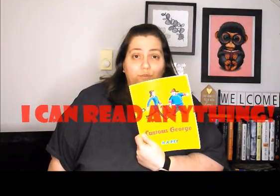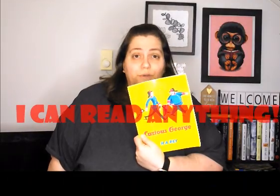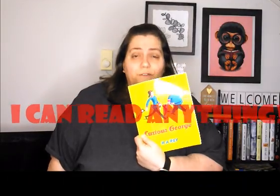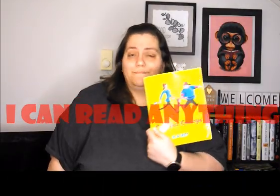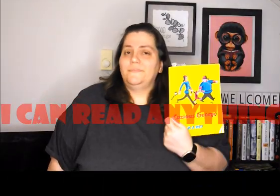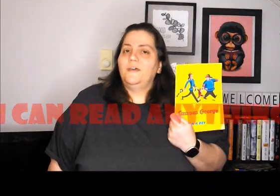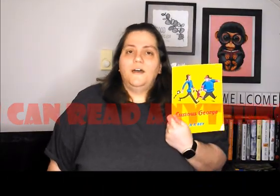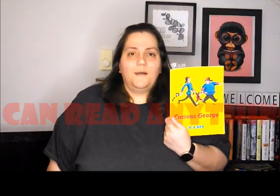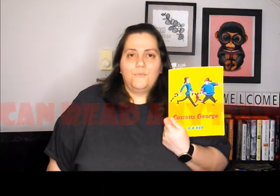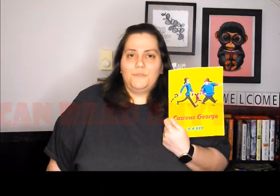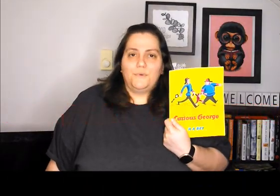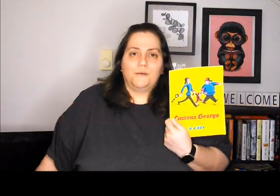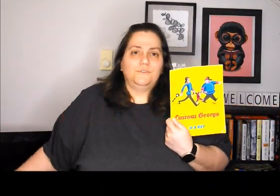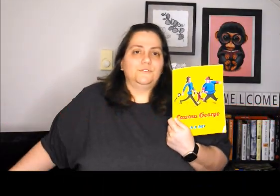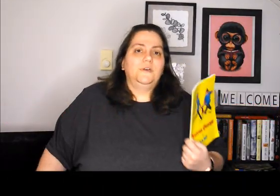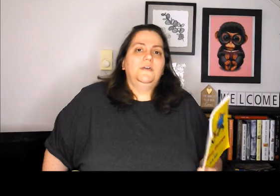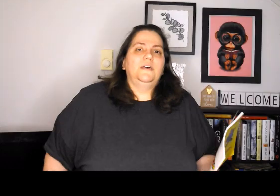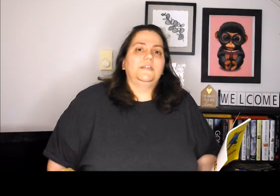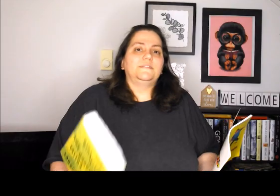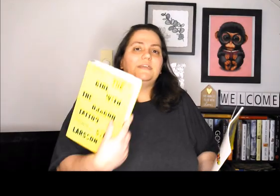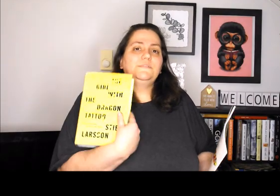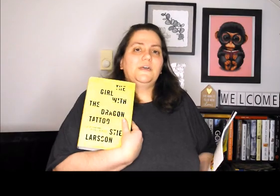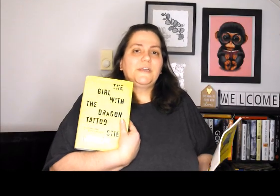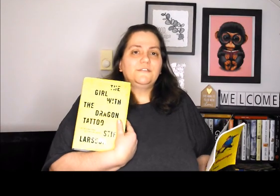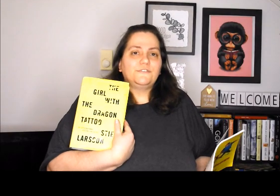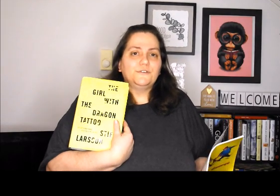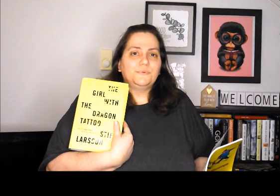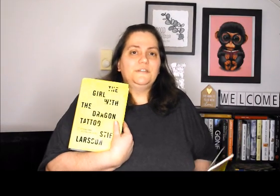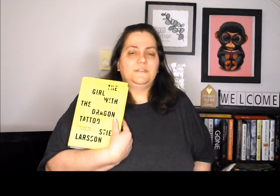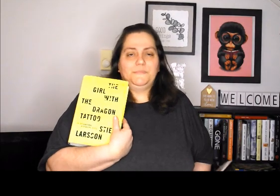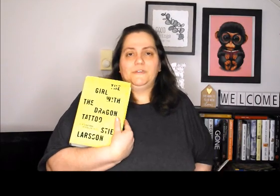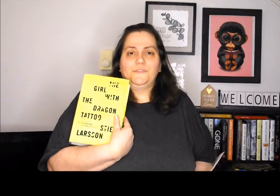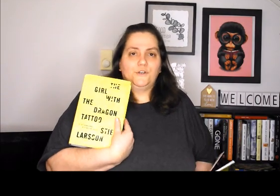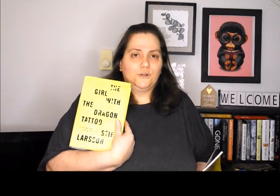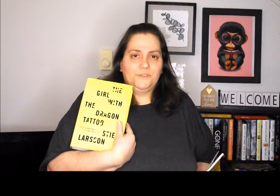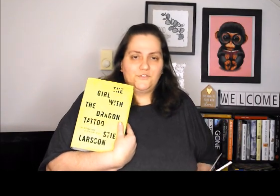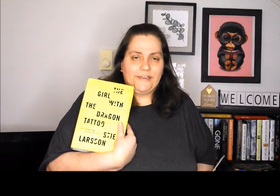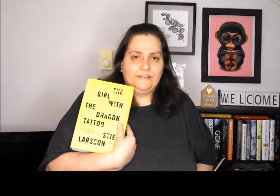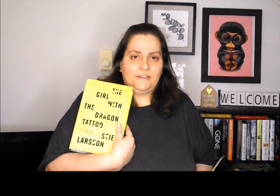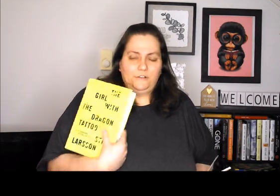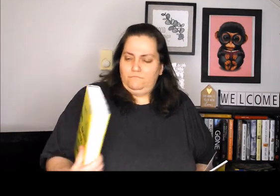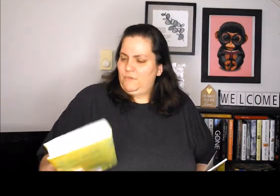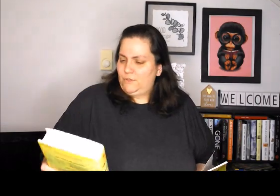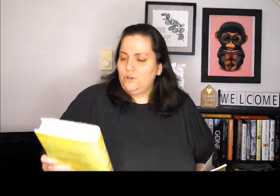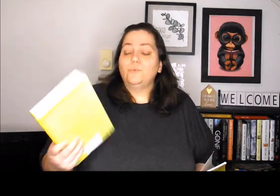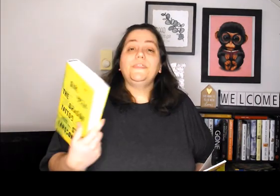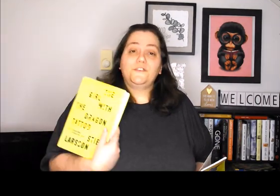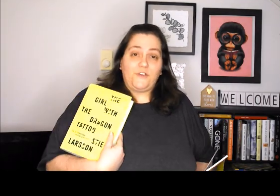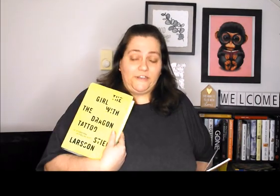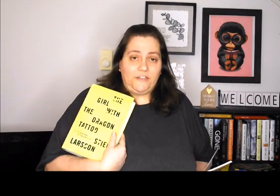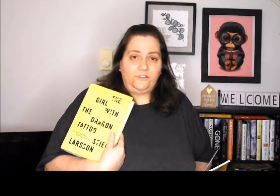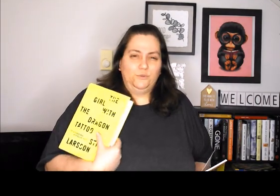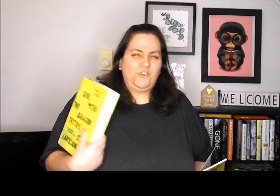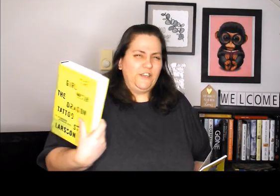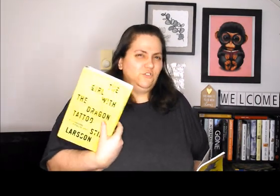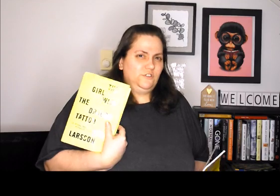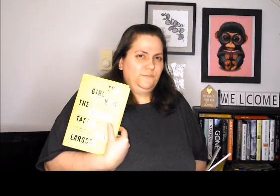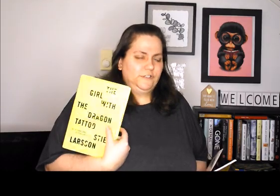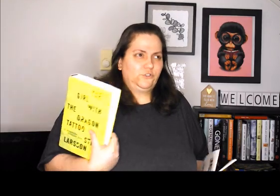book, I'm more than welcome to. And at the same time, I can still read something like The Girl with the Dragon Tattoo, which I actually just finished.